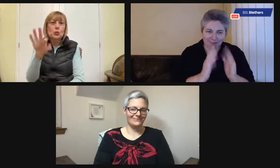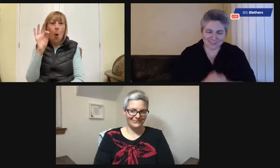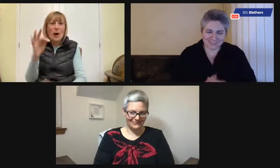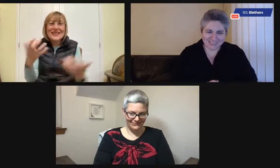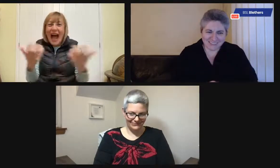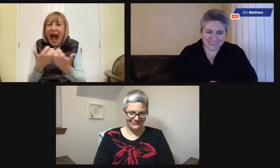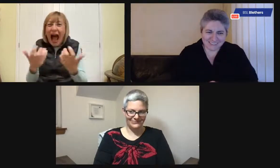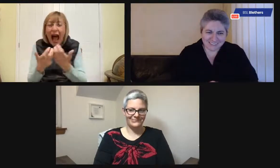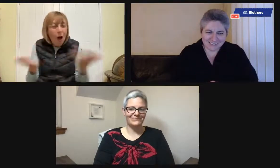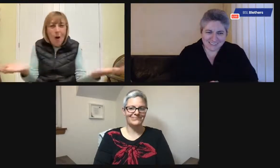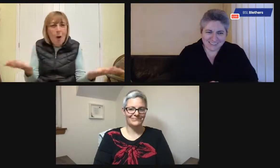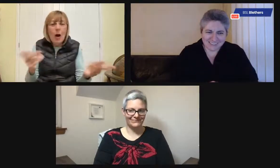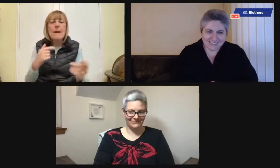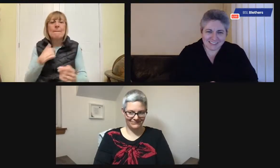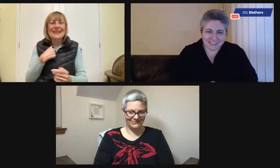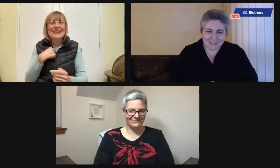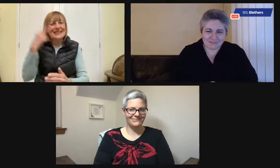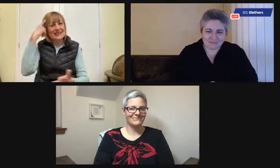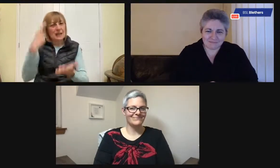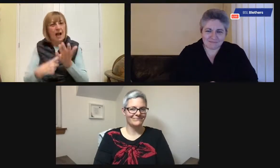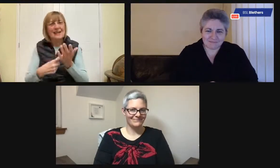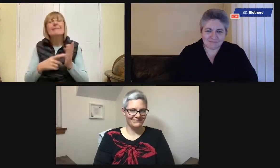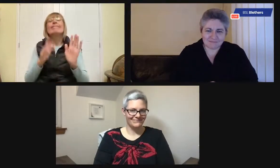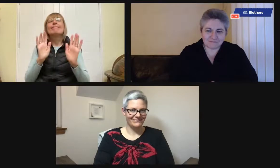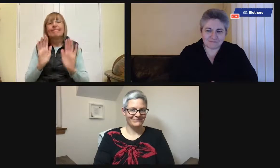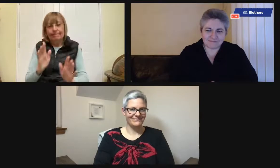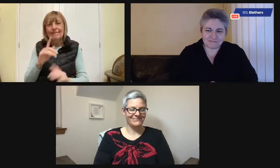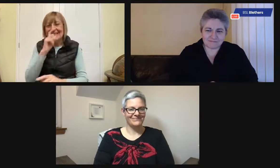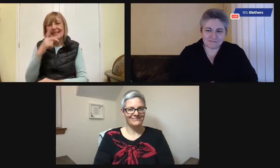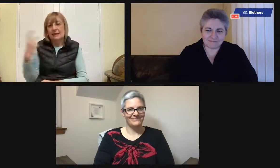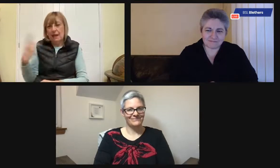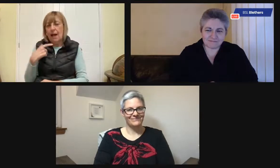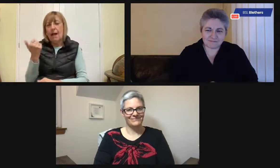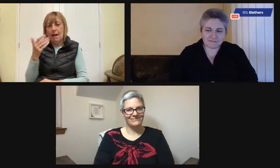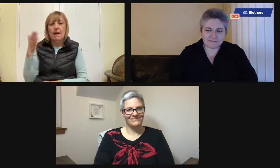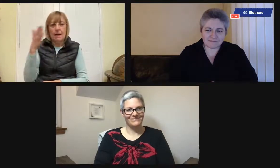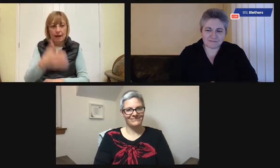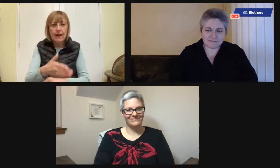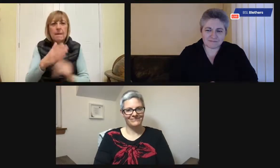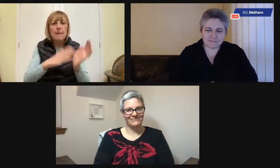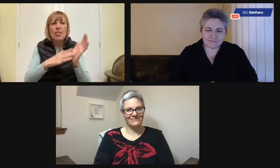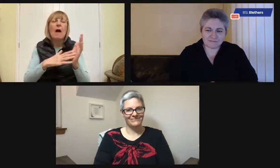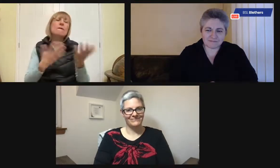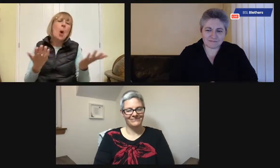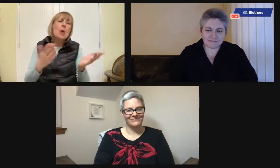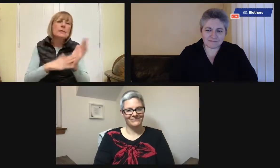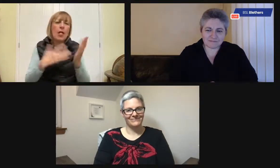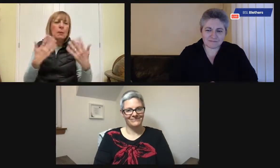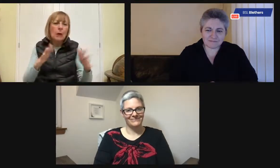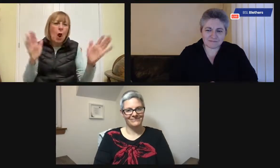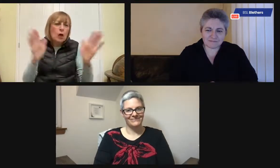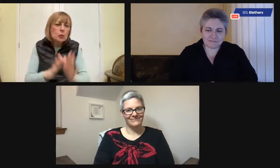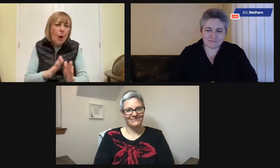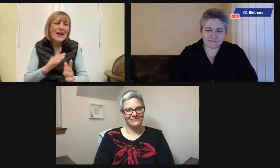a man. He had no interest in clothes. So this is a question of choice. What we decided to do, my sister and I, was,